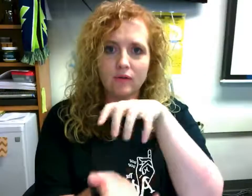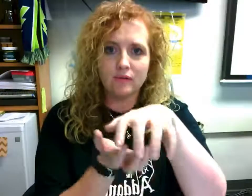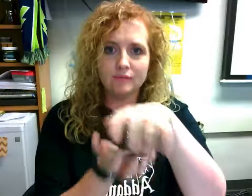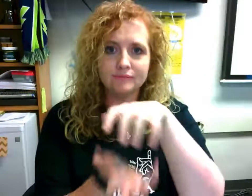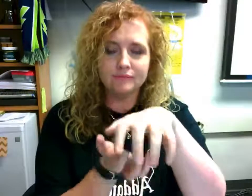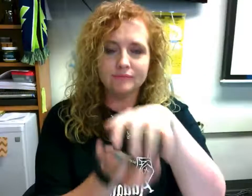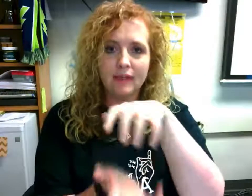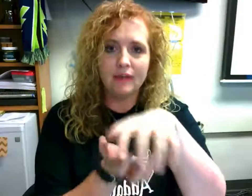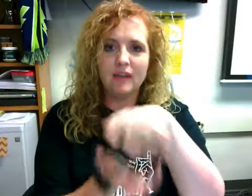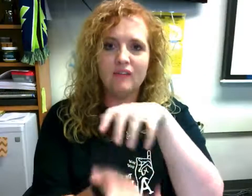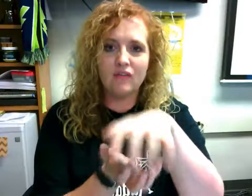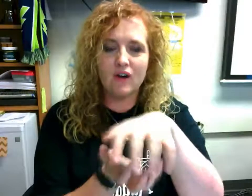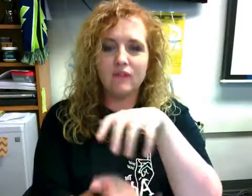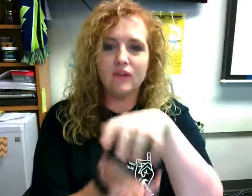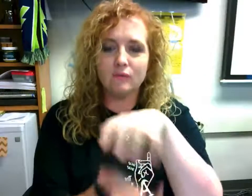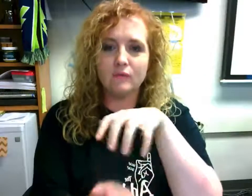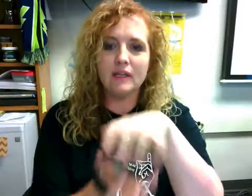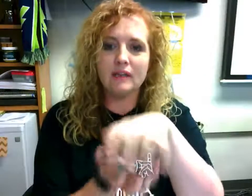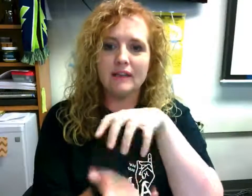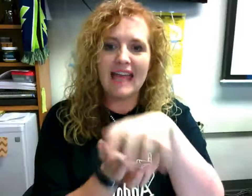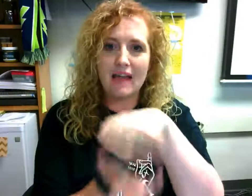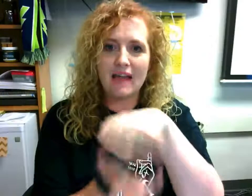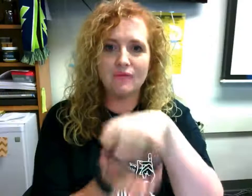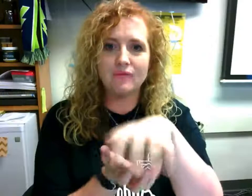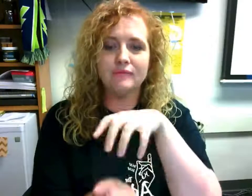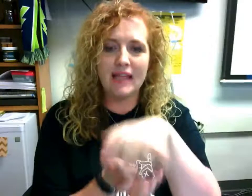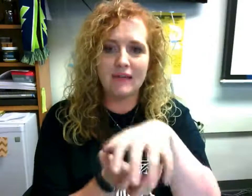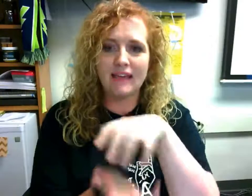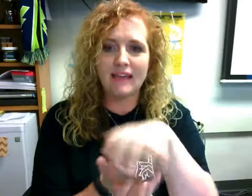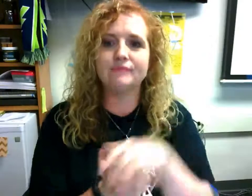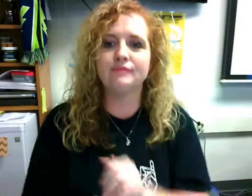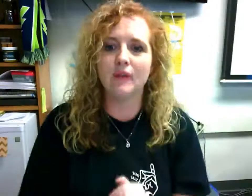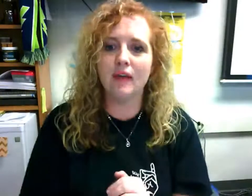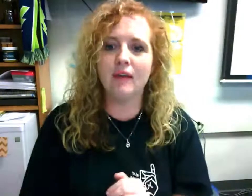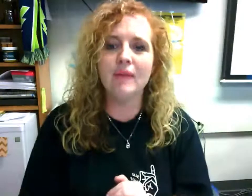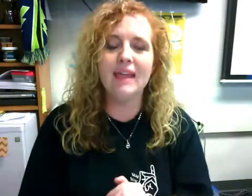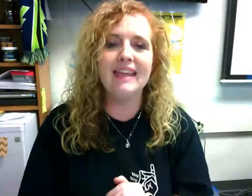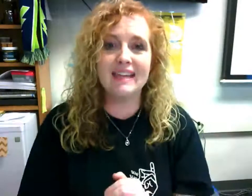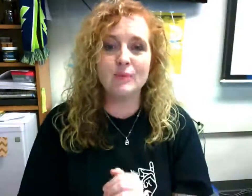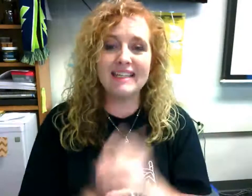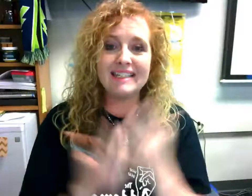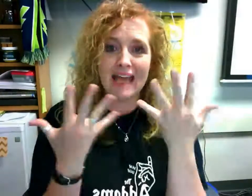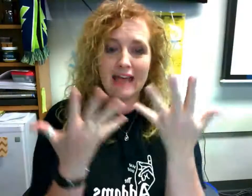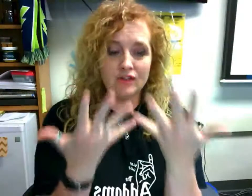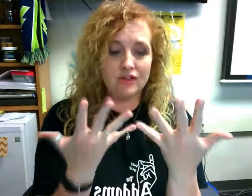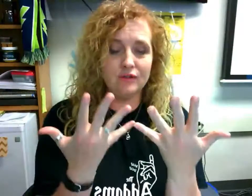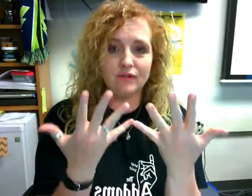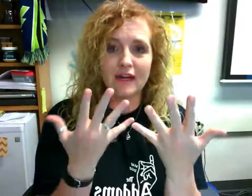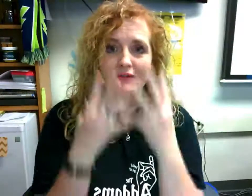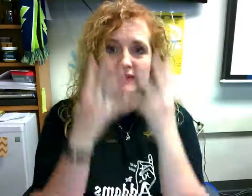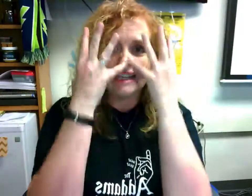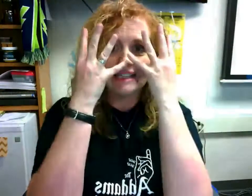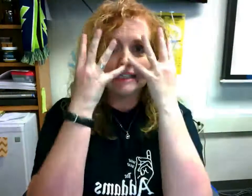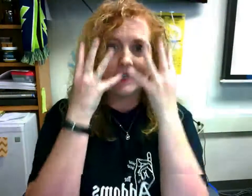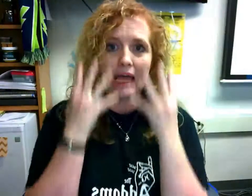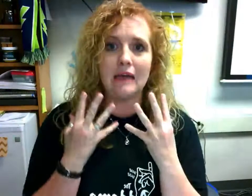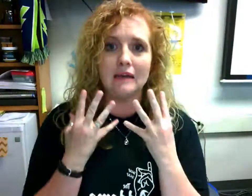in front of you laugh laughing okay next one is sad two fives sad